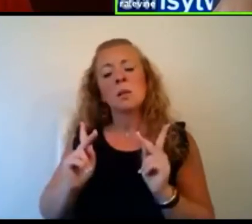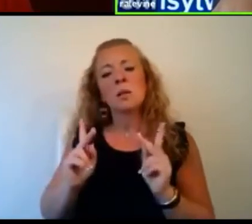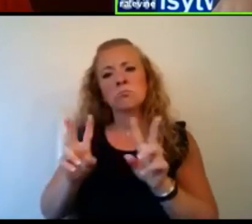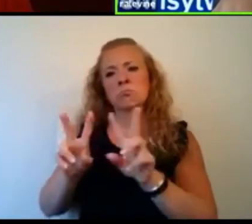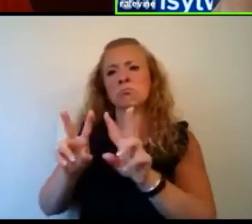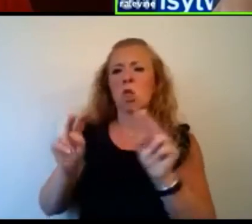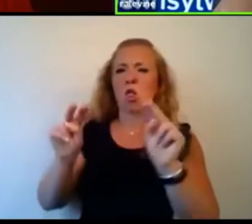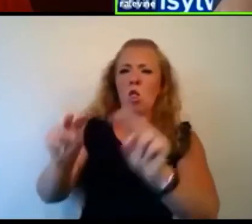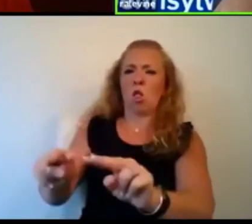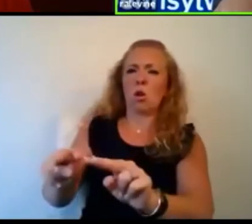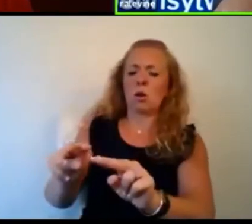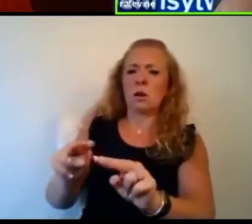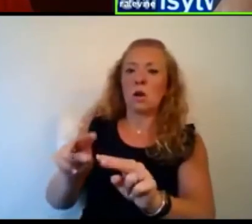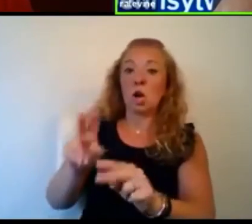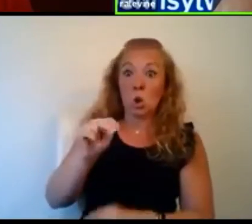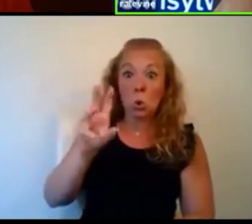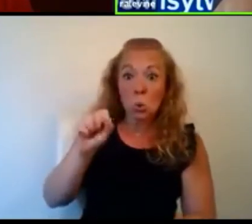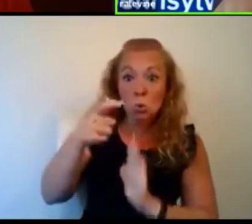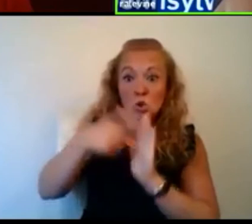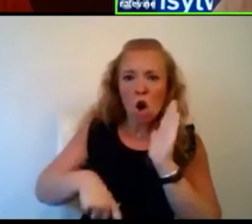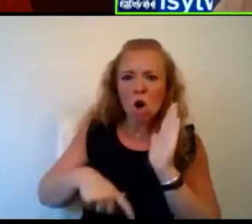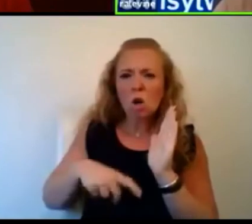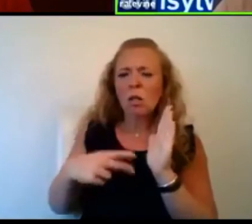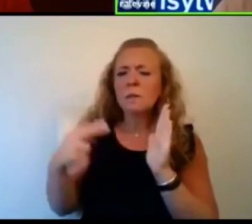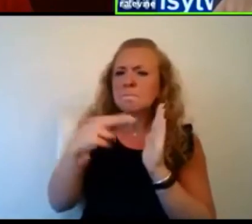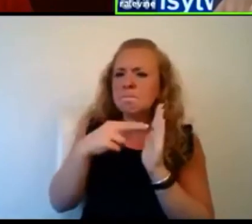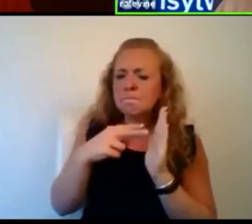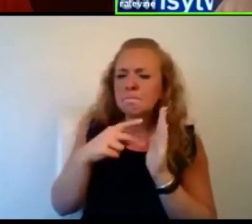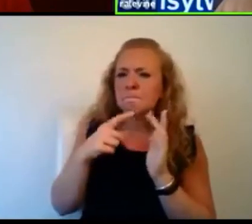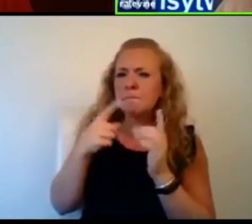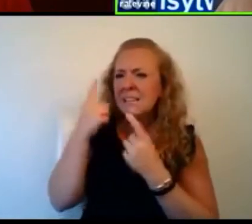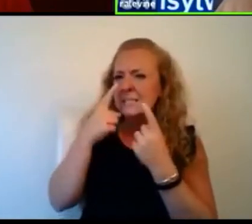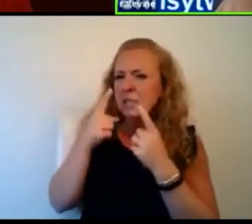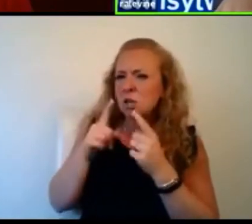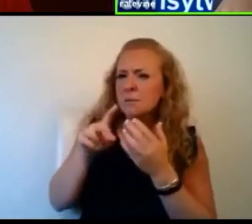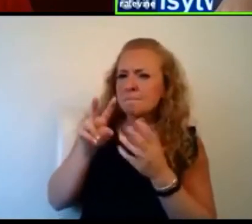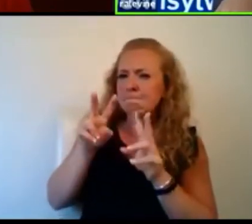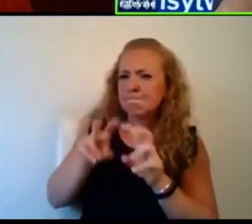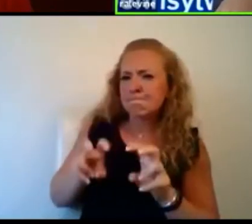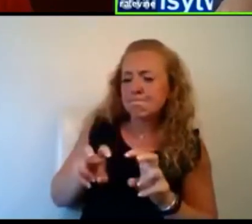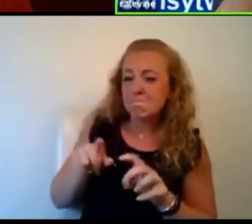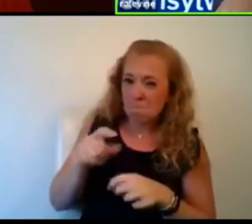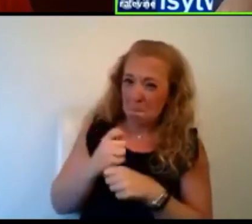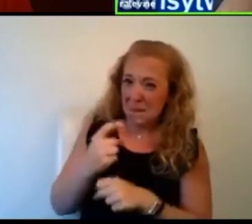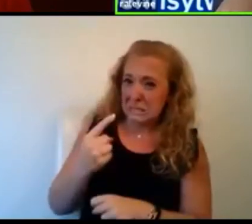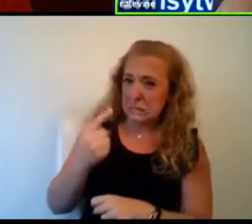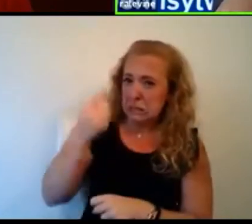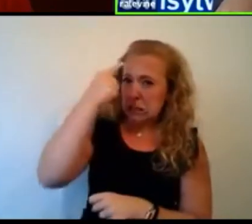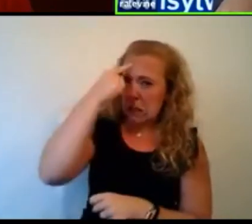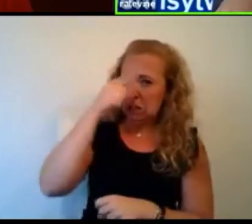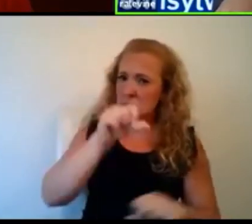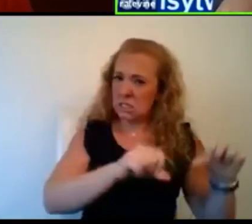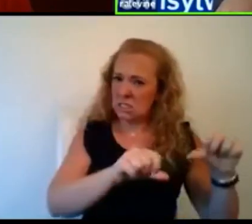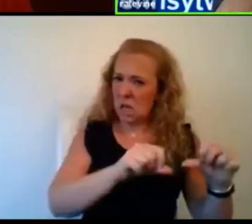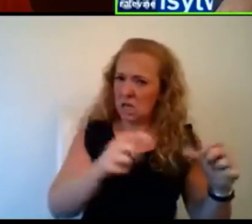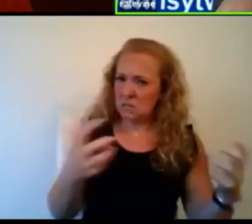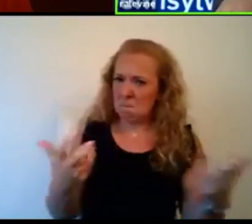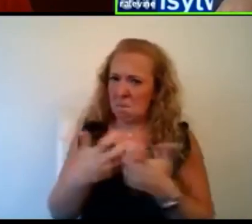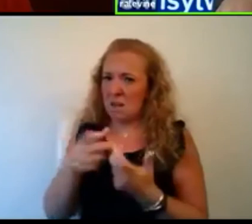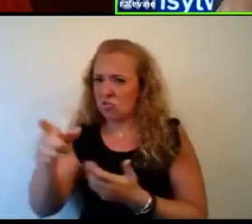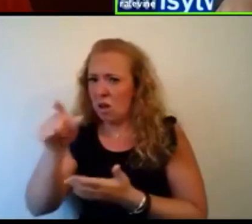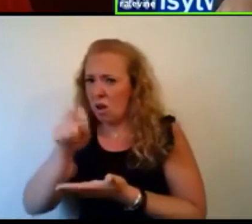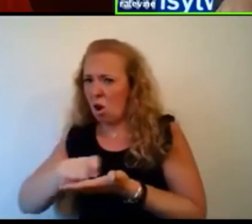what news articles says, what news articles say, um, and to say, is that makes sense from a scientific perspective or is that